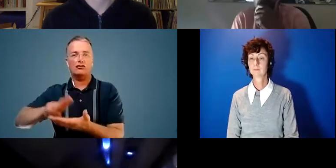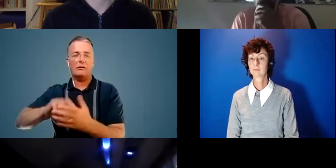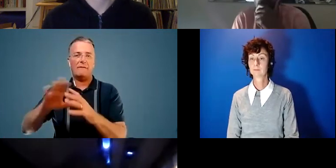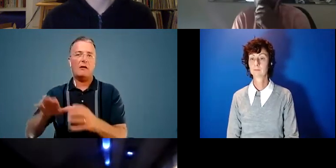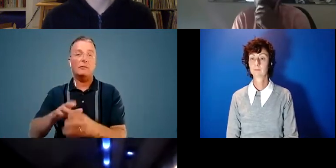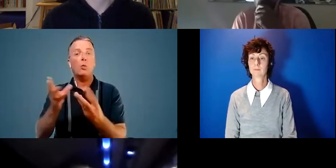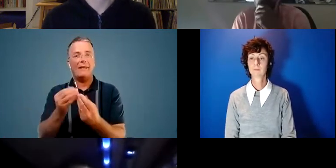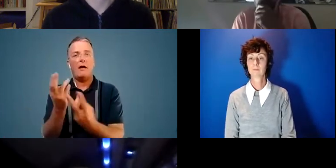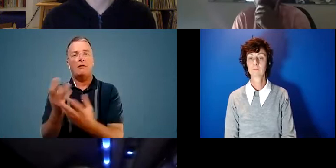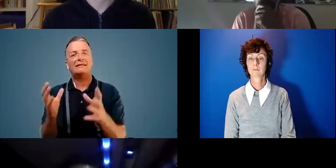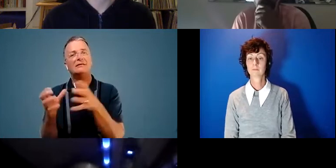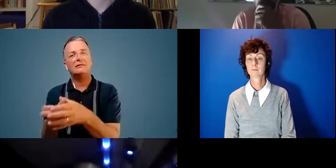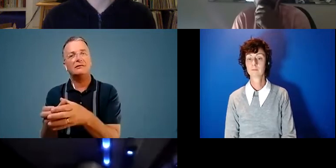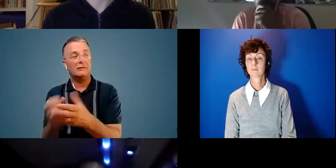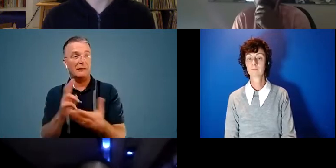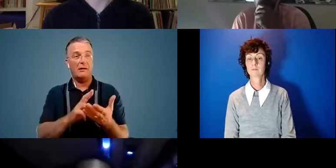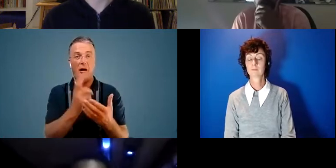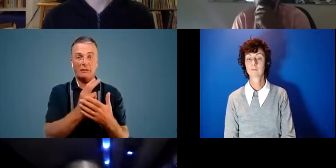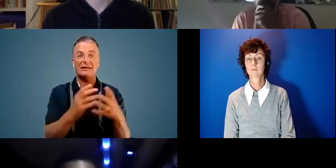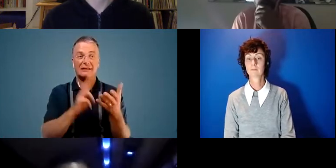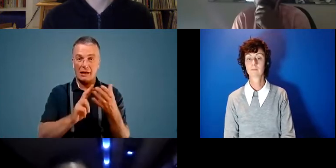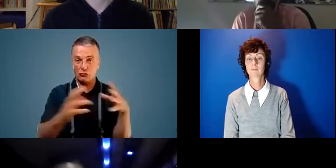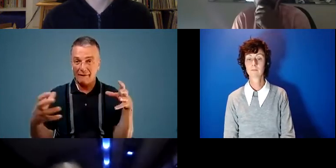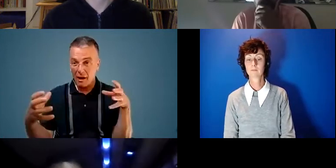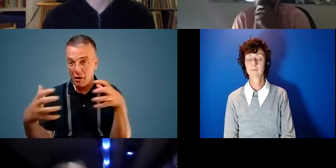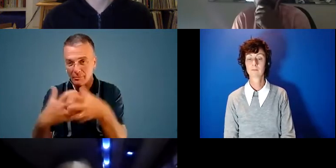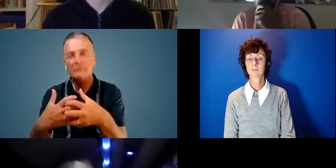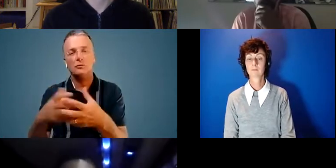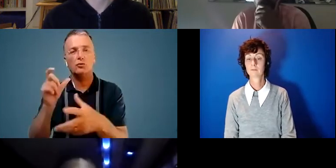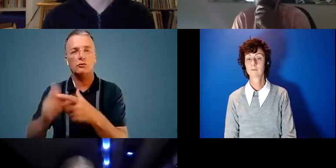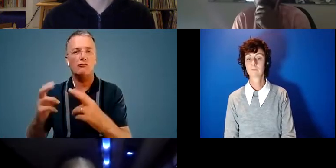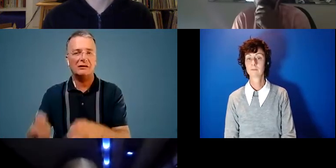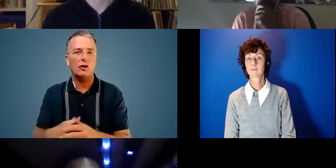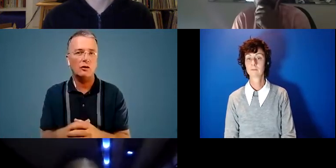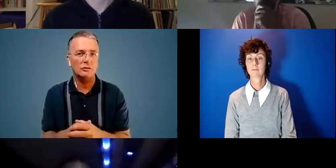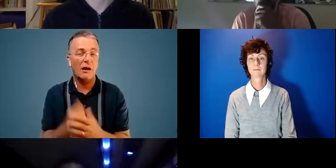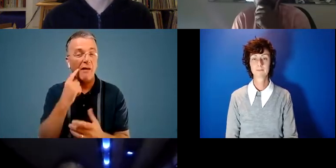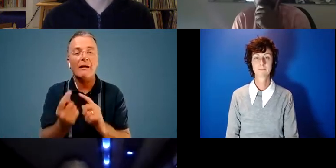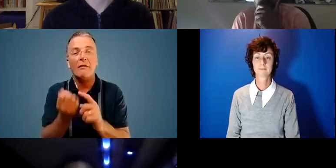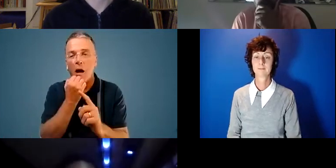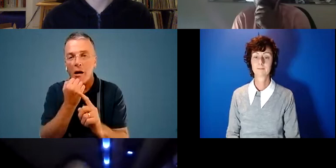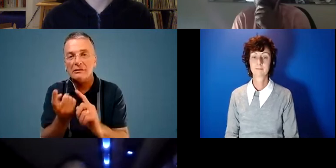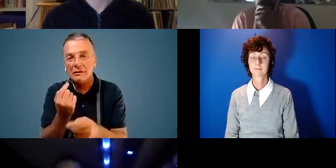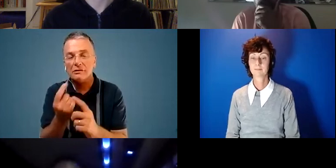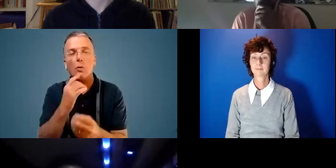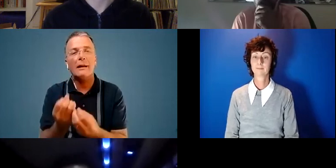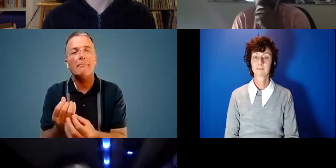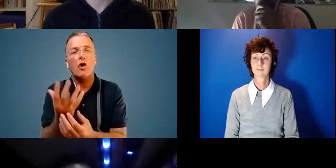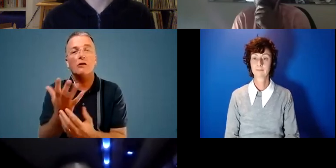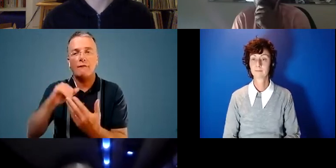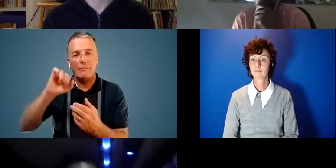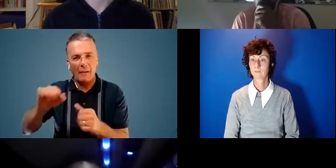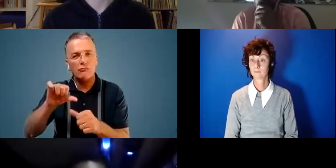artists also in natural environments to actually do this research and i think the answers will emerge from that process